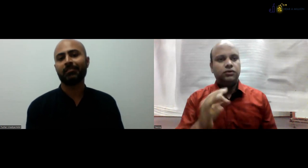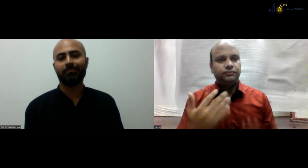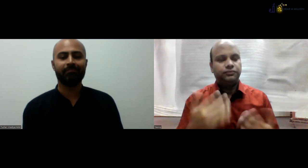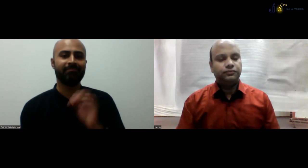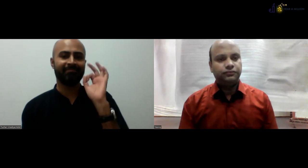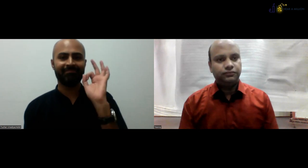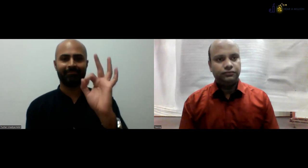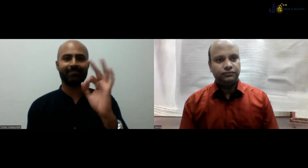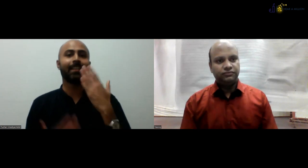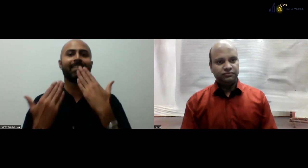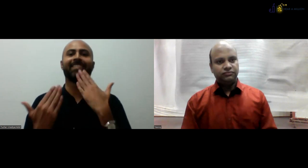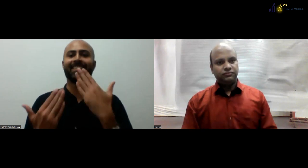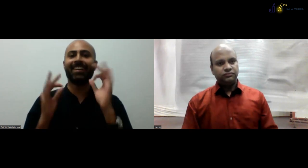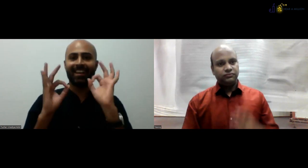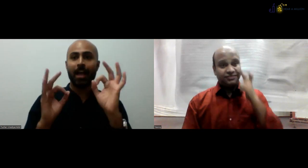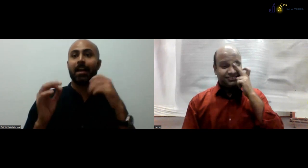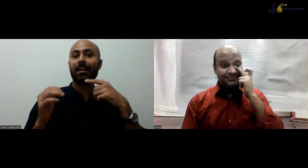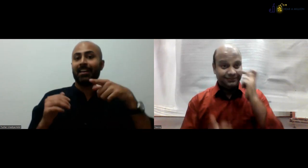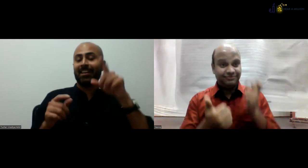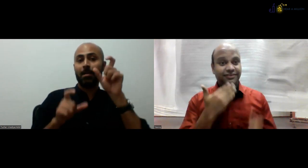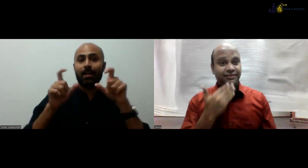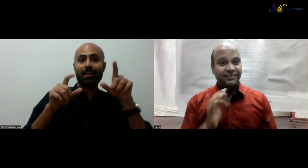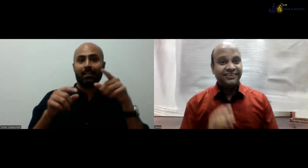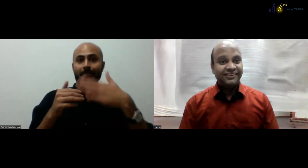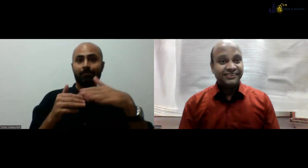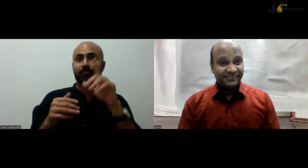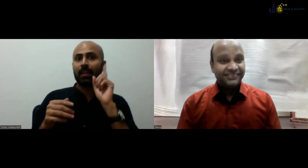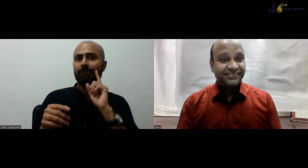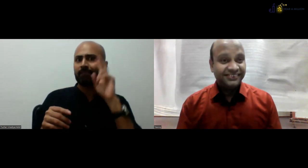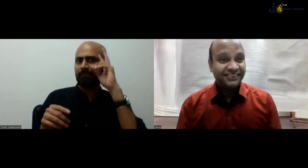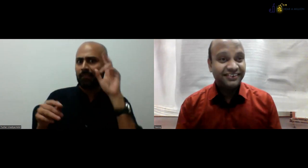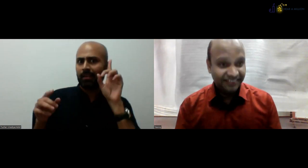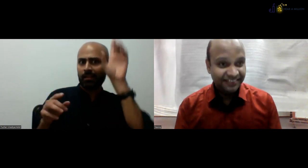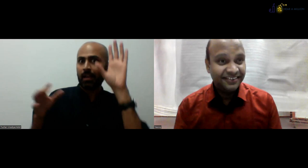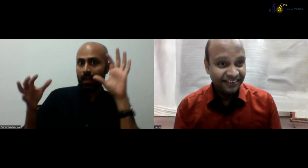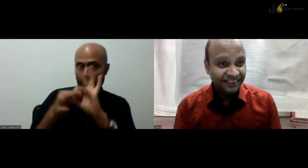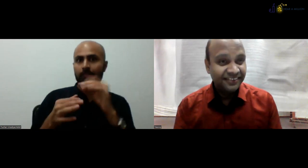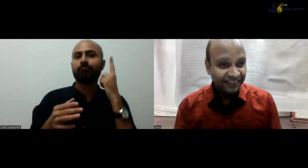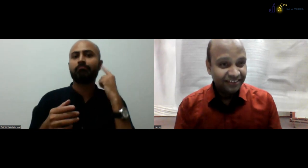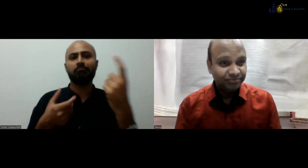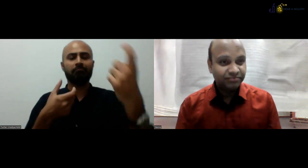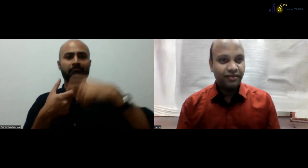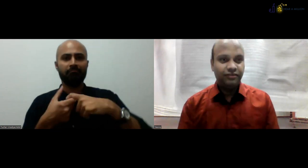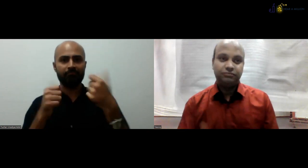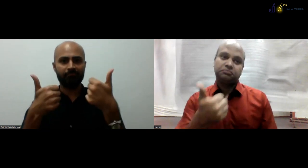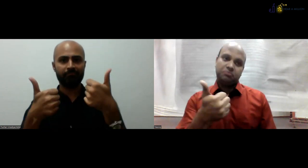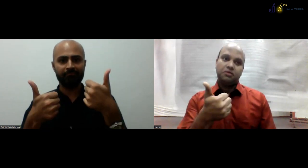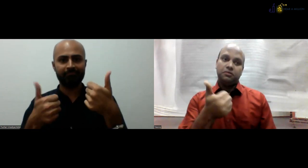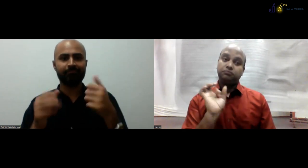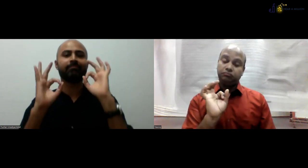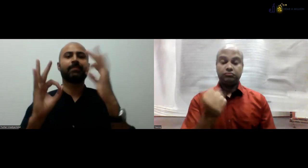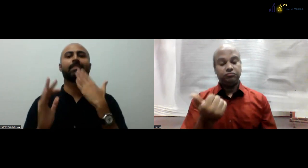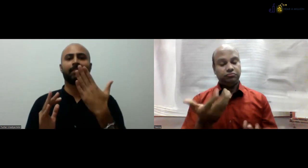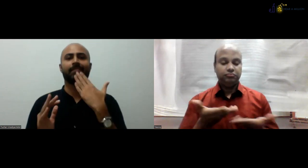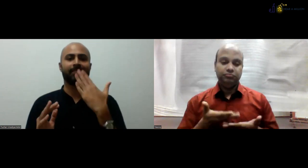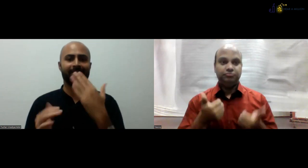deaf people? It's difficult for us. Thank you so much, Neeraj. That is really great. If you'll have more questions related to your topic, we'll